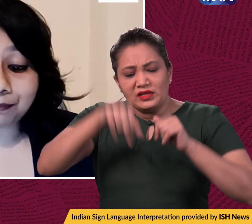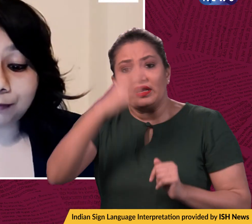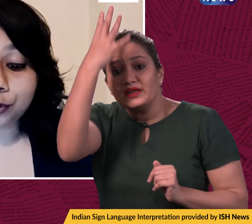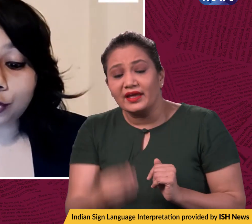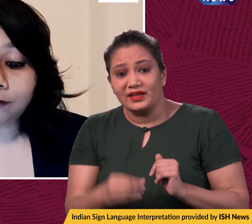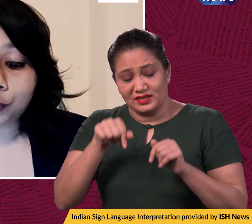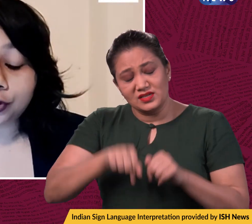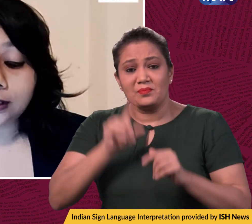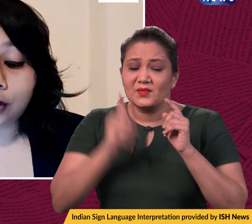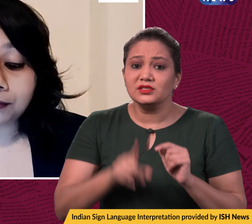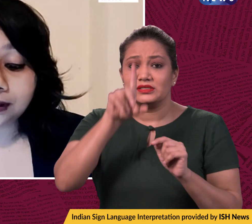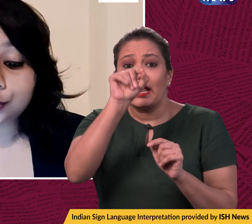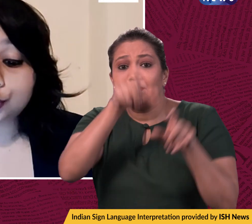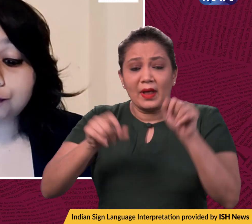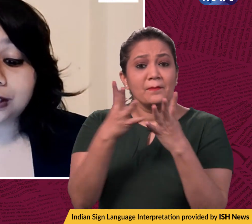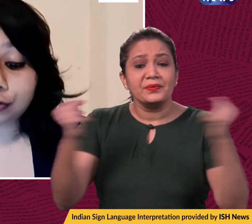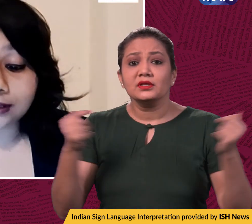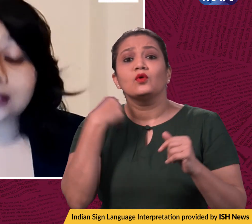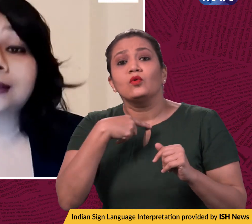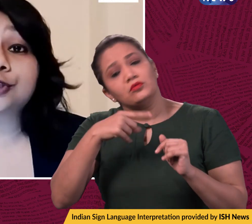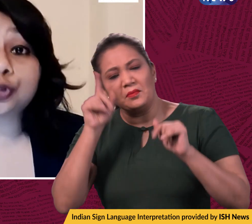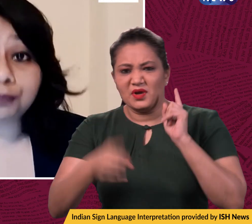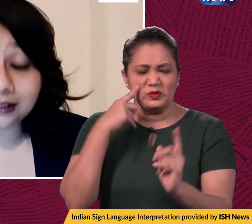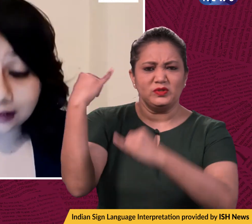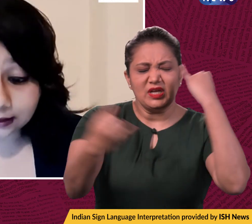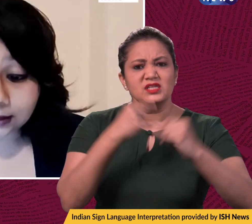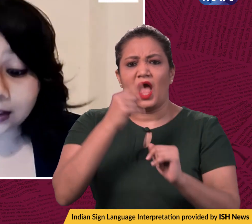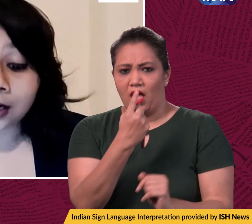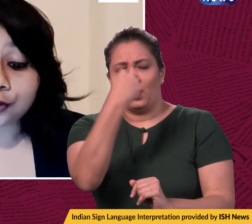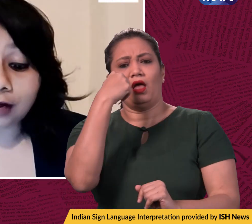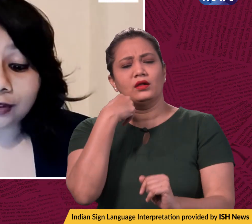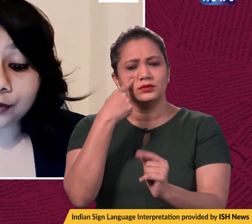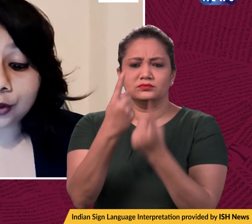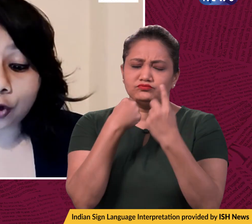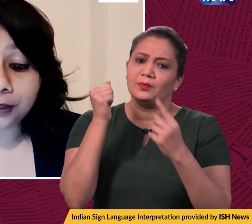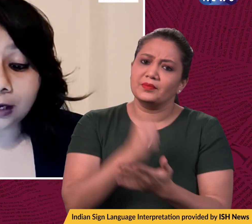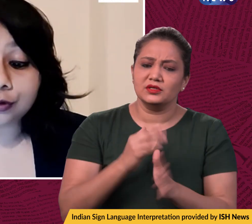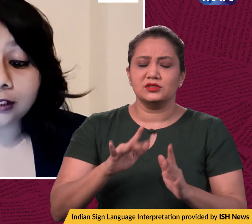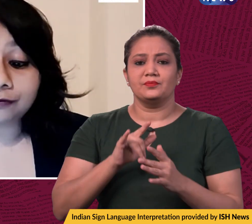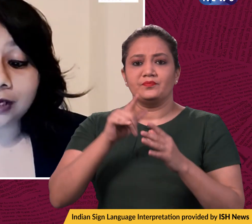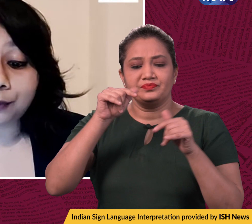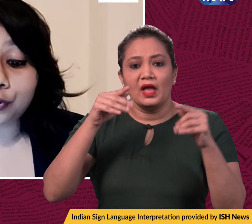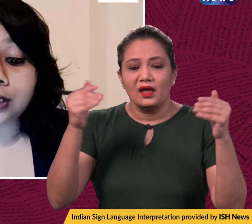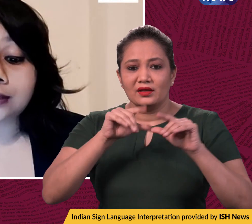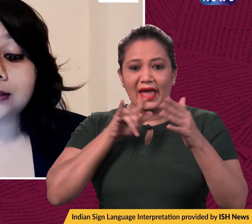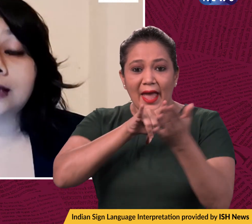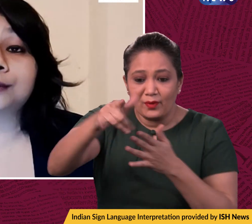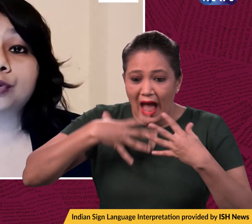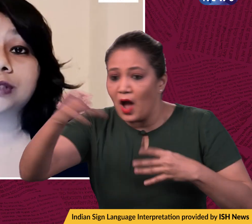people who have reportedly gone missing should be traced and they should be tested. Travelers will not be allowed to leave the airport until their report